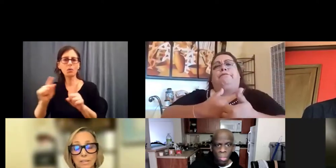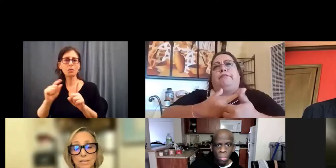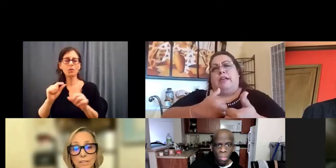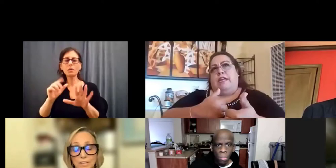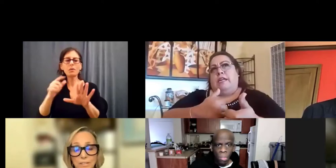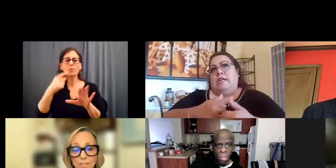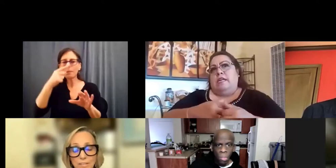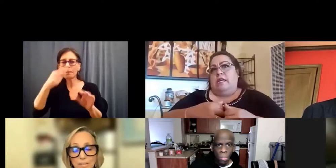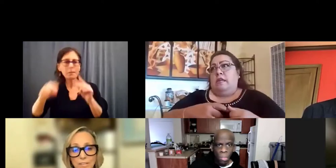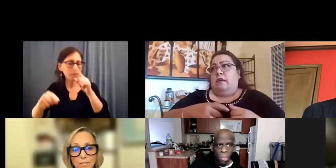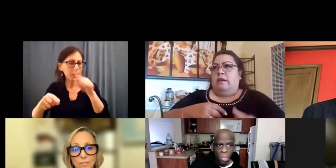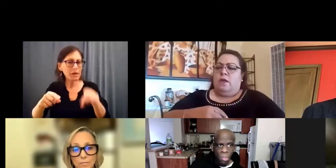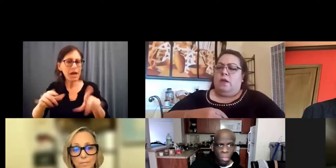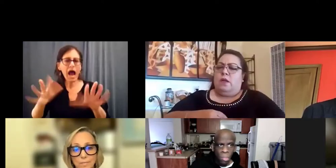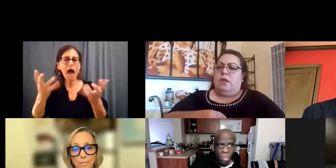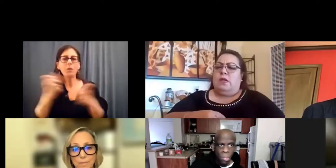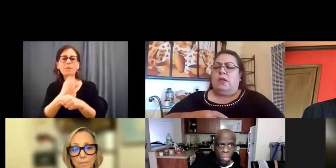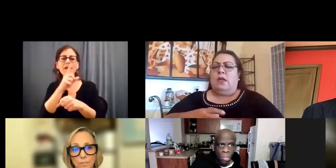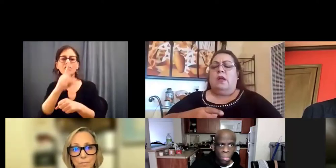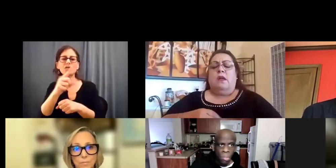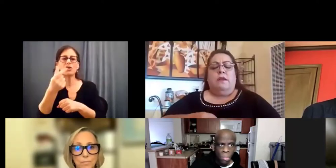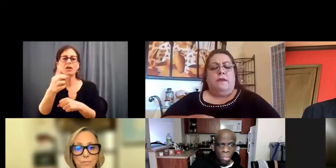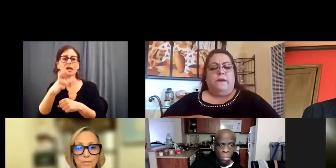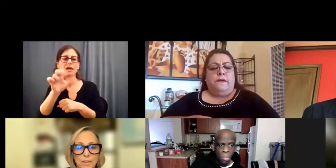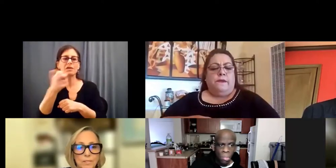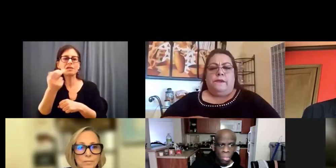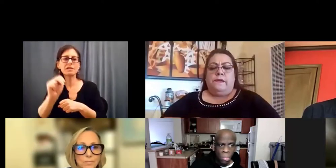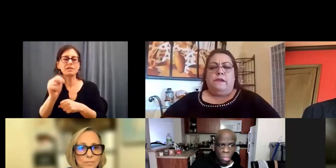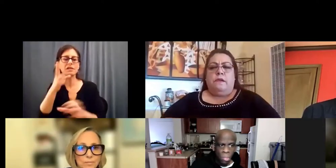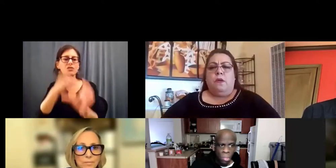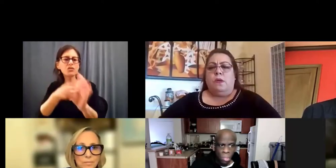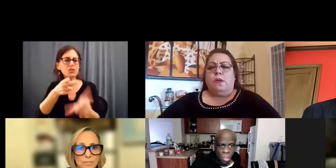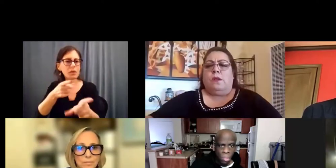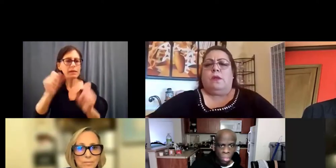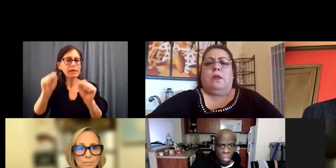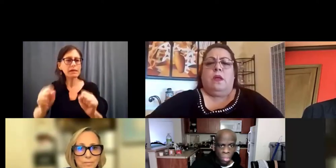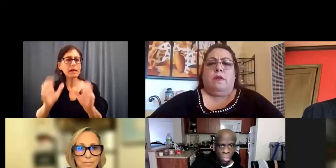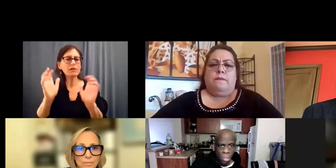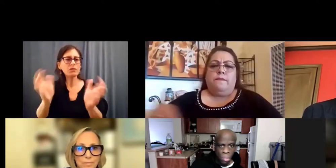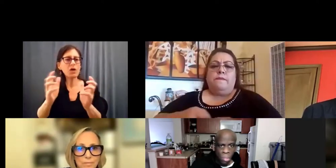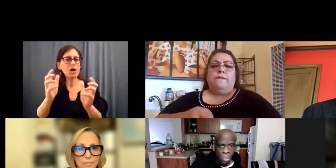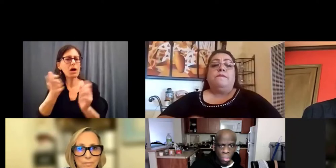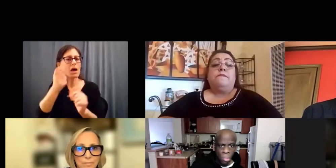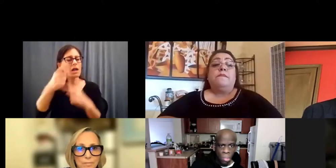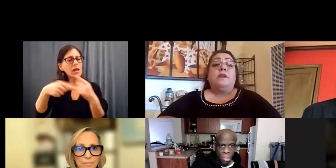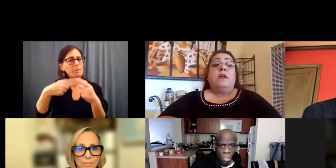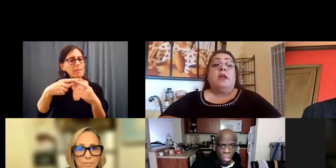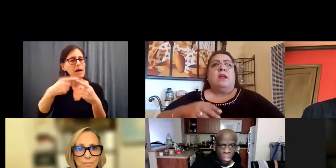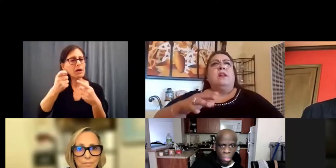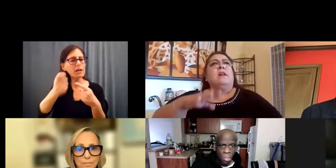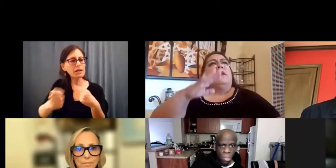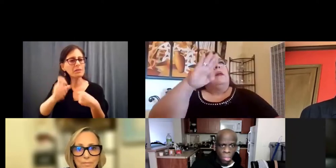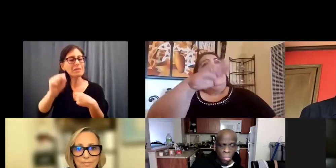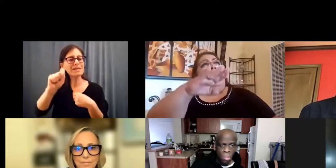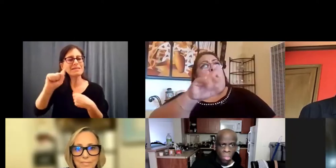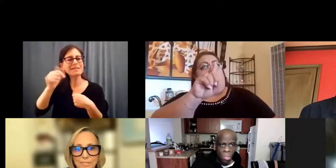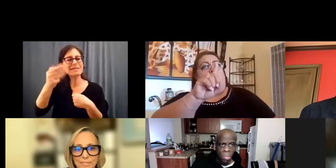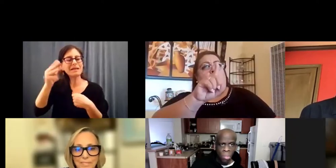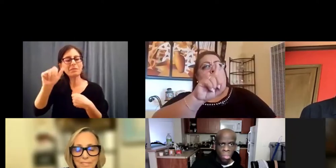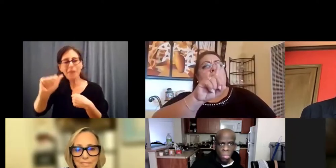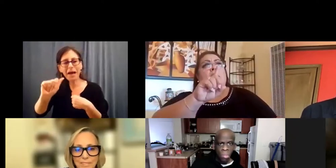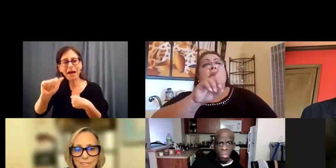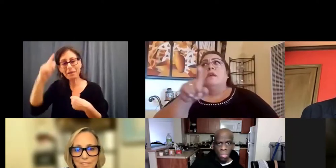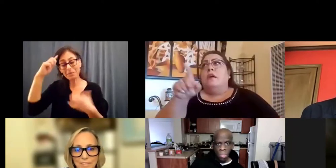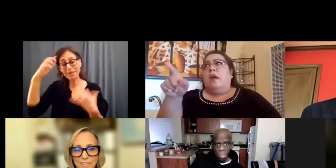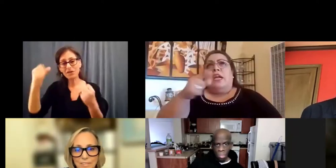If I could, for a moment, I want to make sure we get Garrison in there. Garrison, you can talk to us a little bit about stigma, disability and mental health, and the work you're doing with